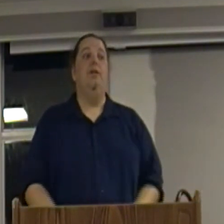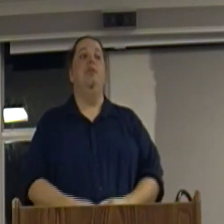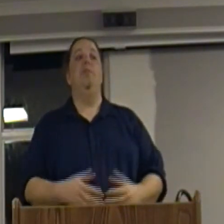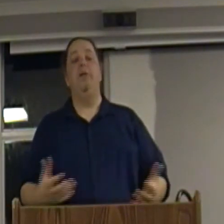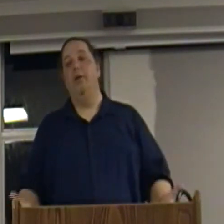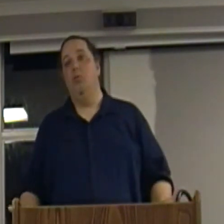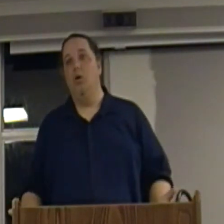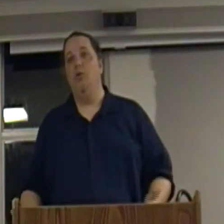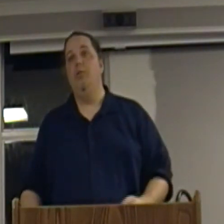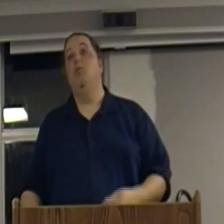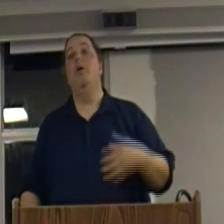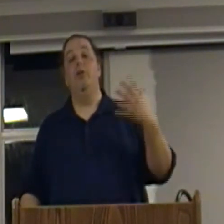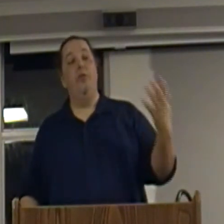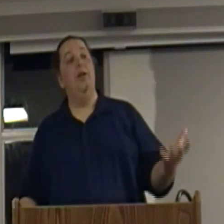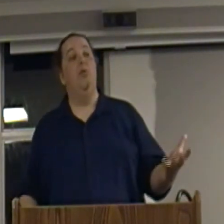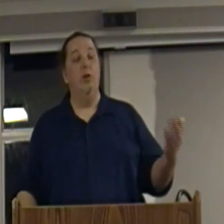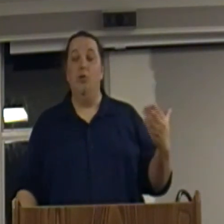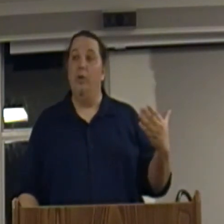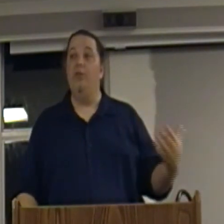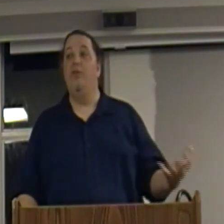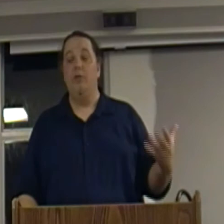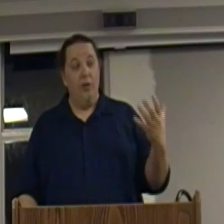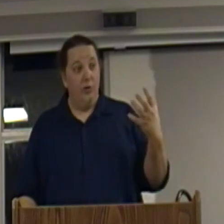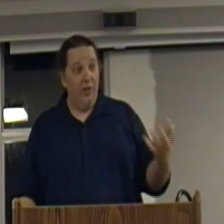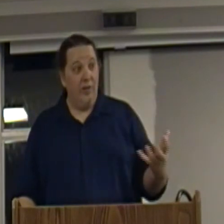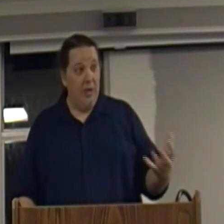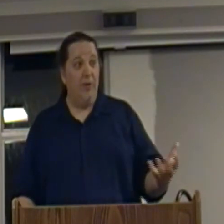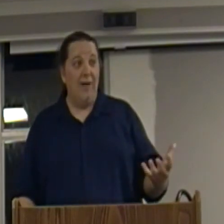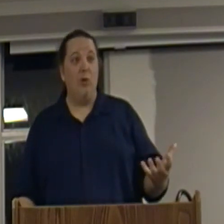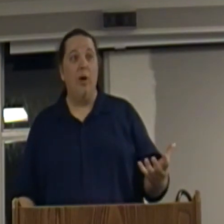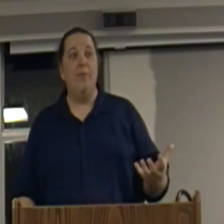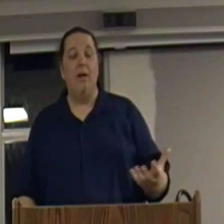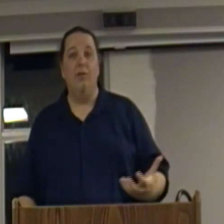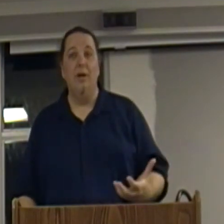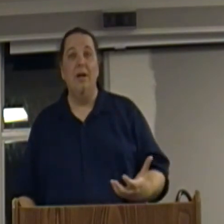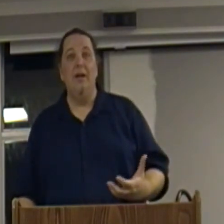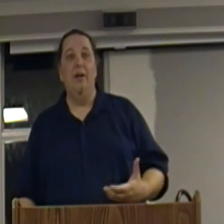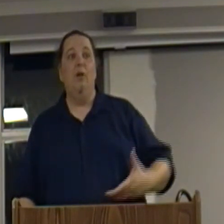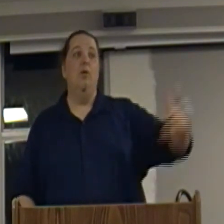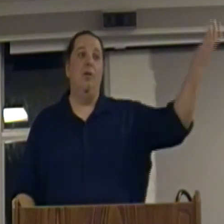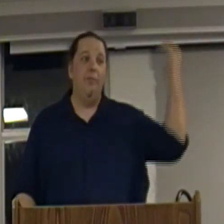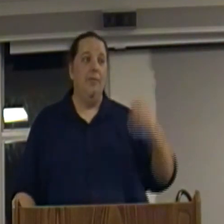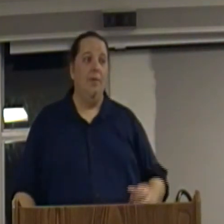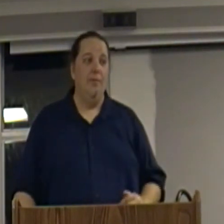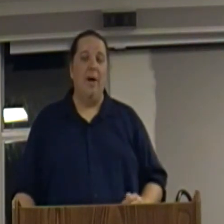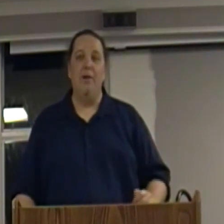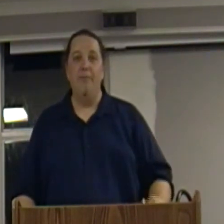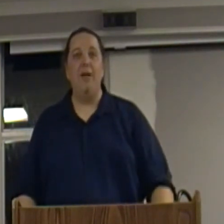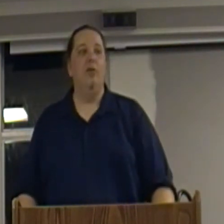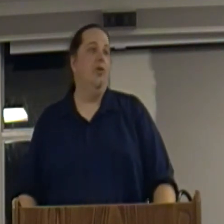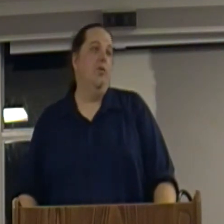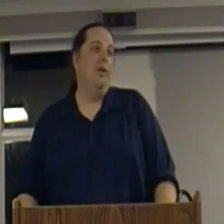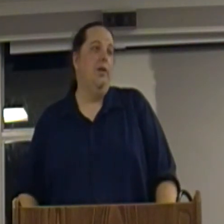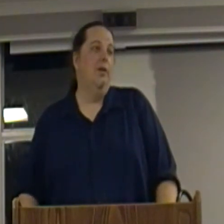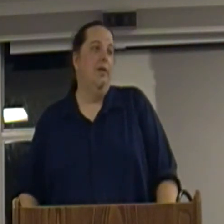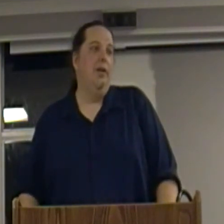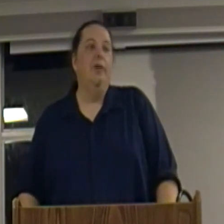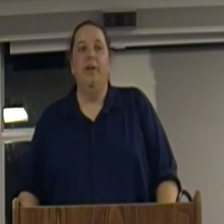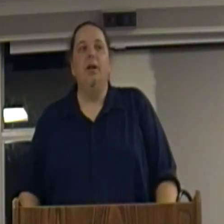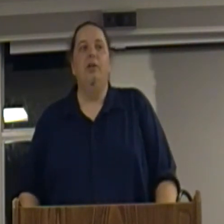greed does make things worse and one of those things, one of those reasons, those things that people have to worry about is, you know, well, my competitors are greedy. You know, they're